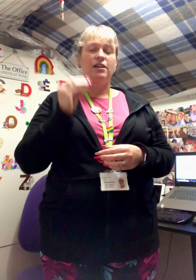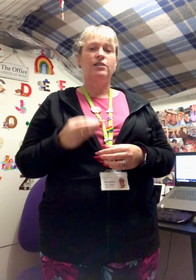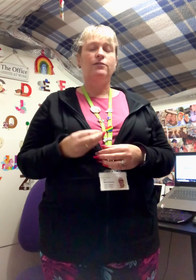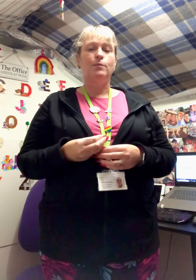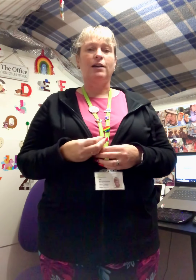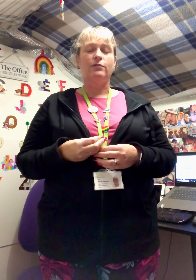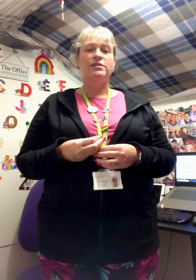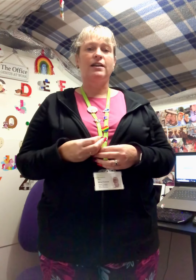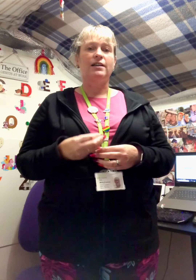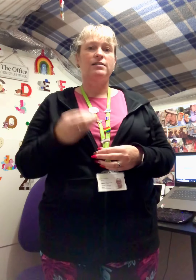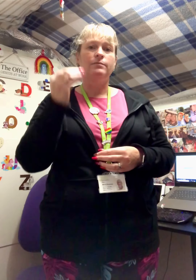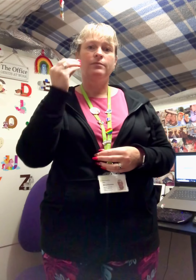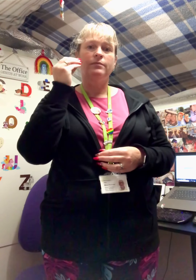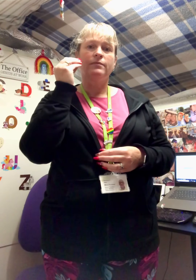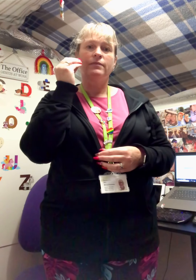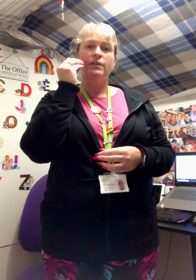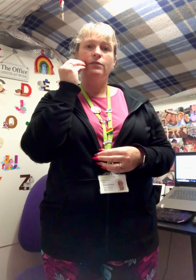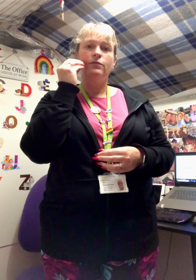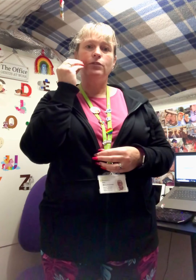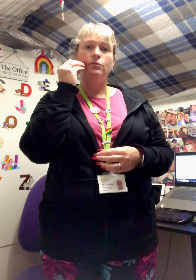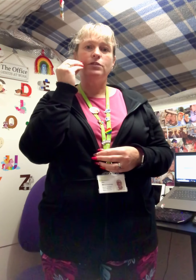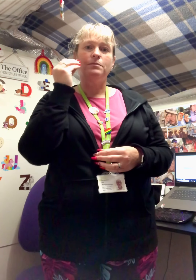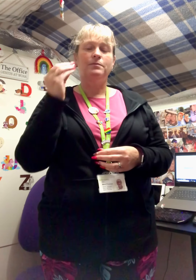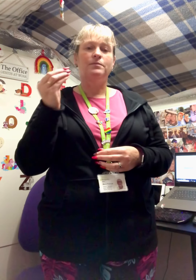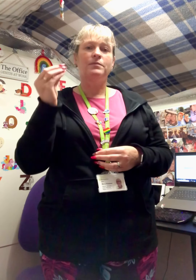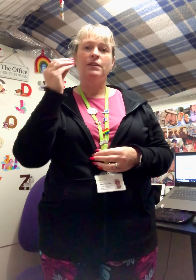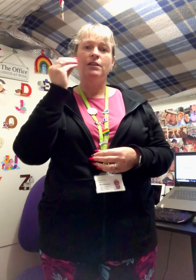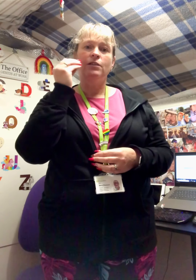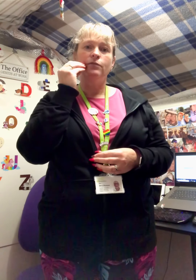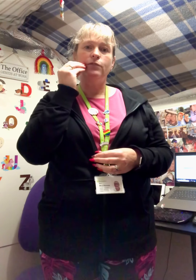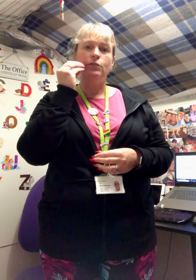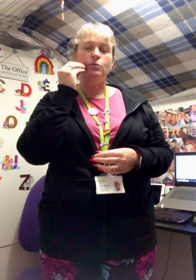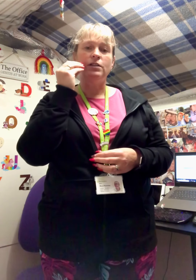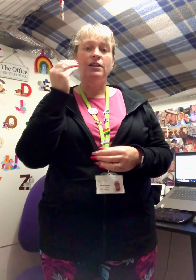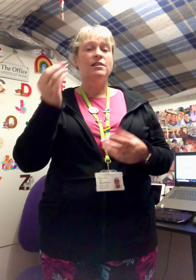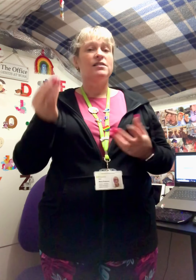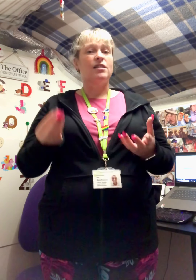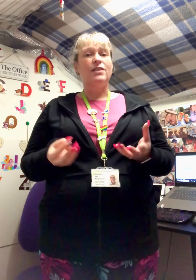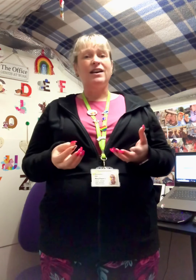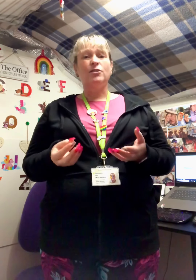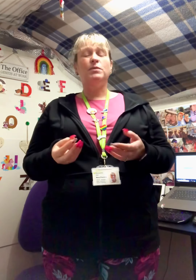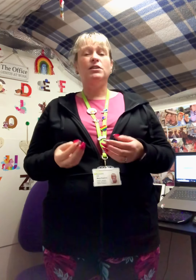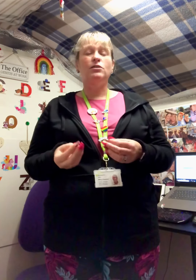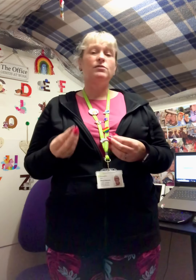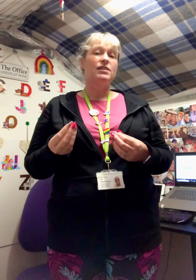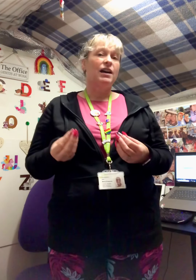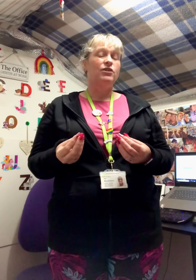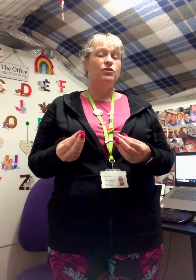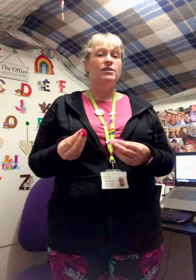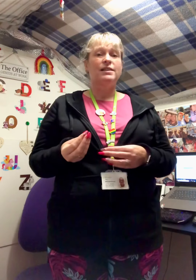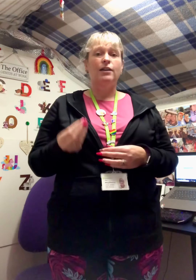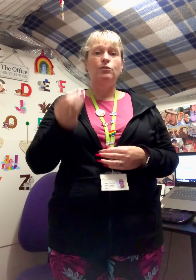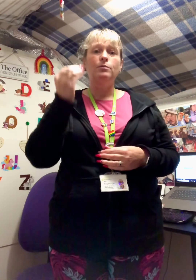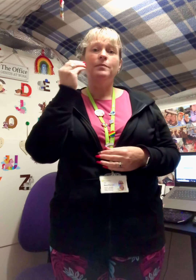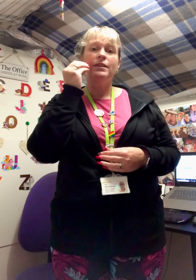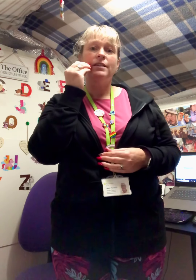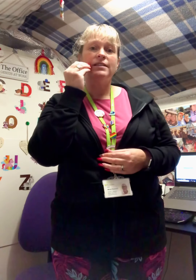of your mouth so that's food food so that could be used and you could say oh snack